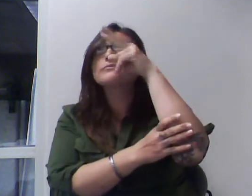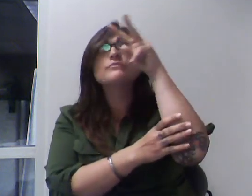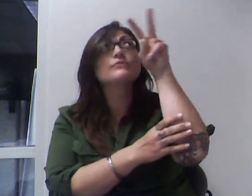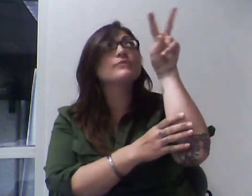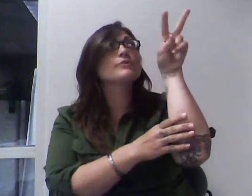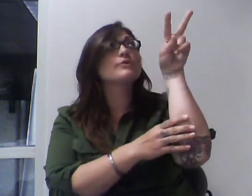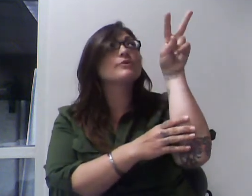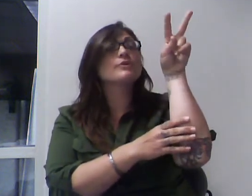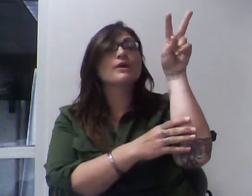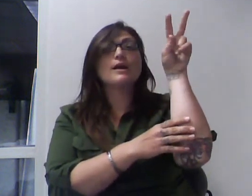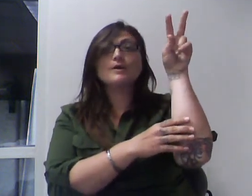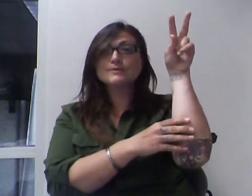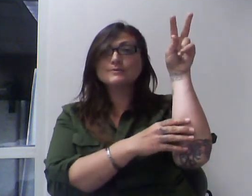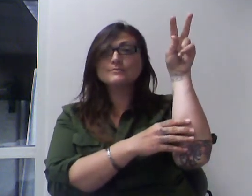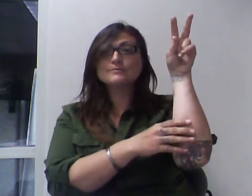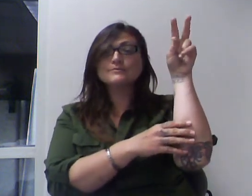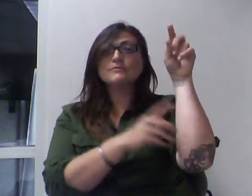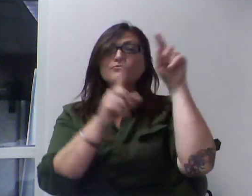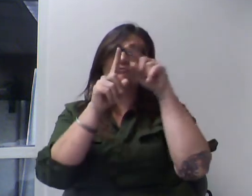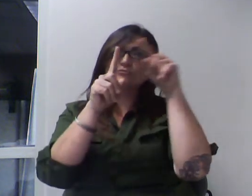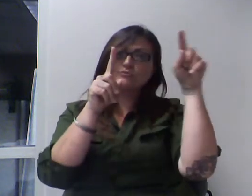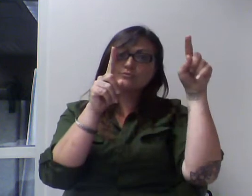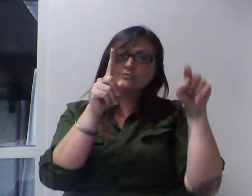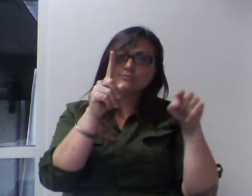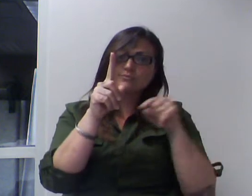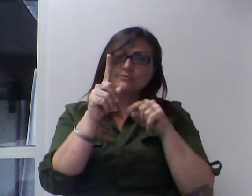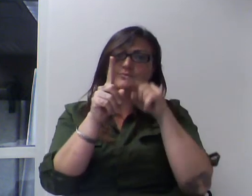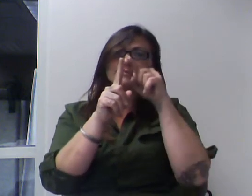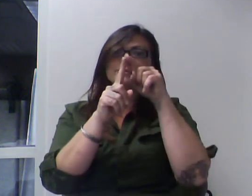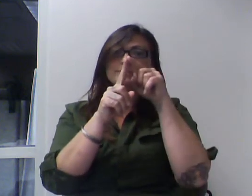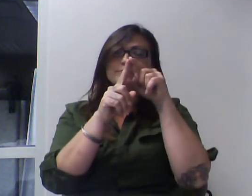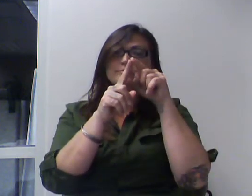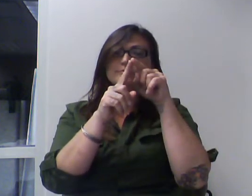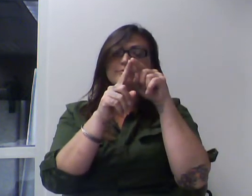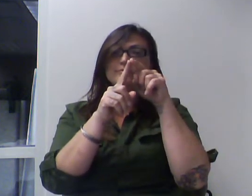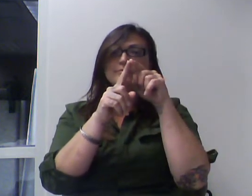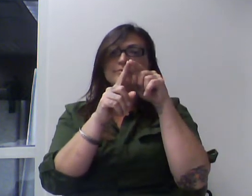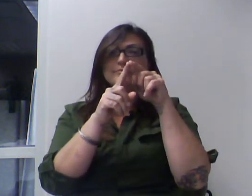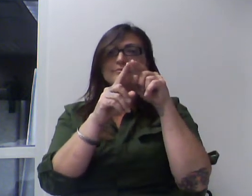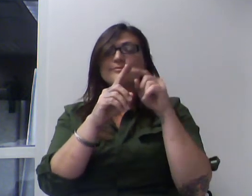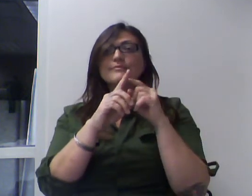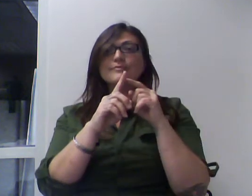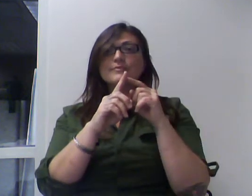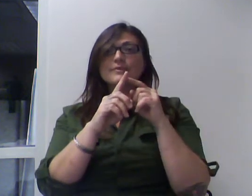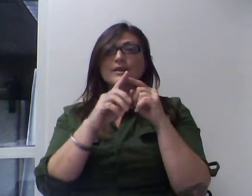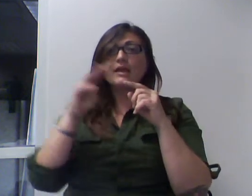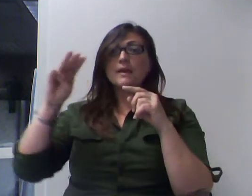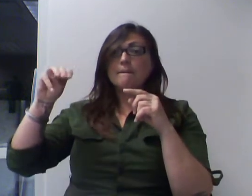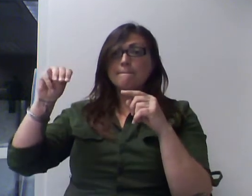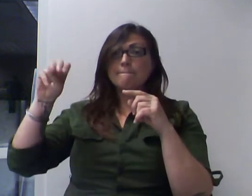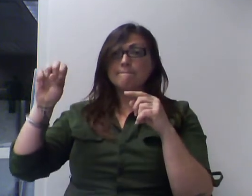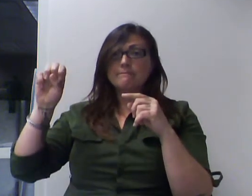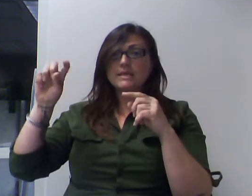perimeter, peri means around, peri means around, and meter means to measure.